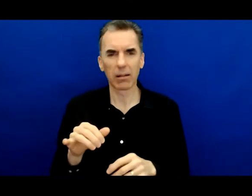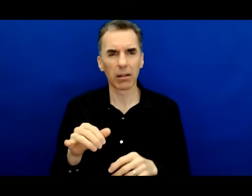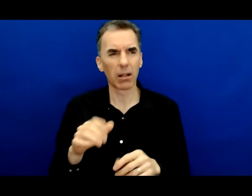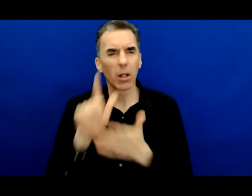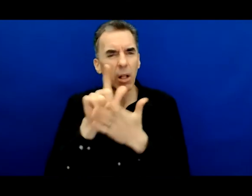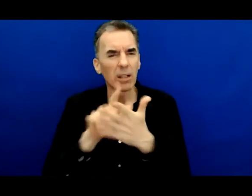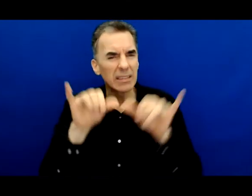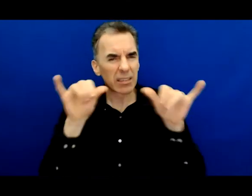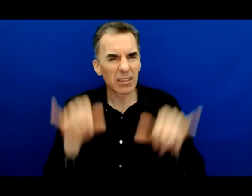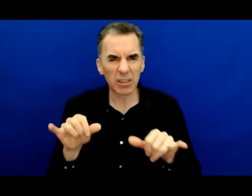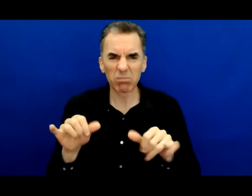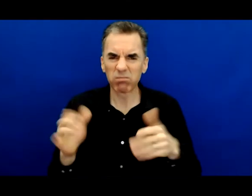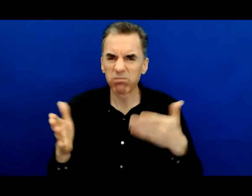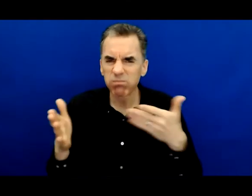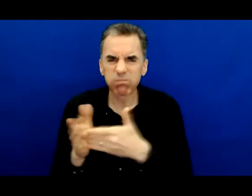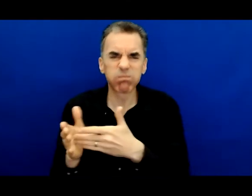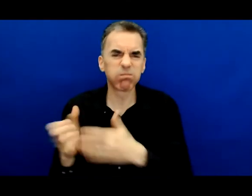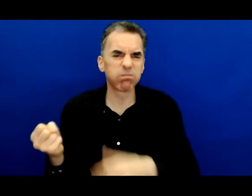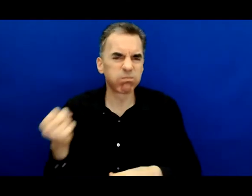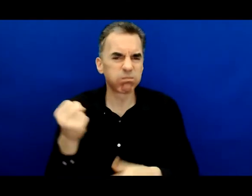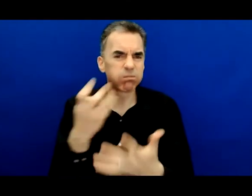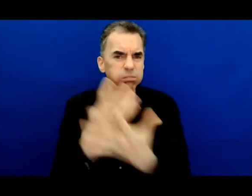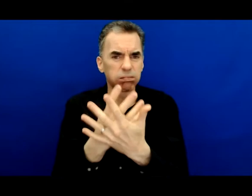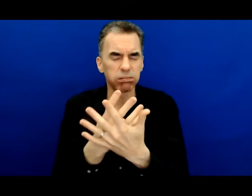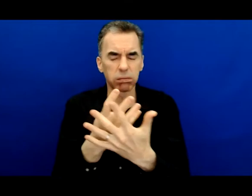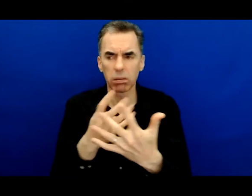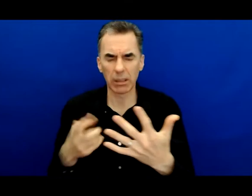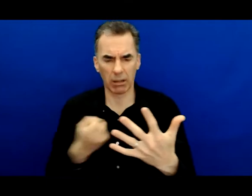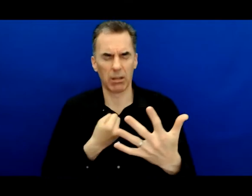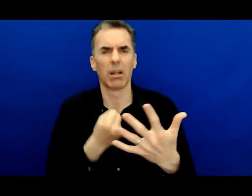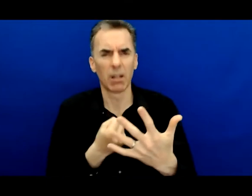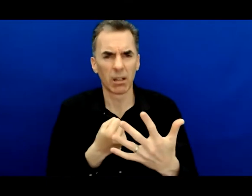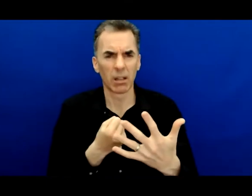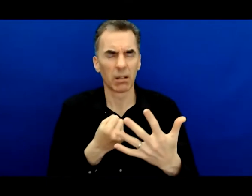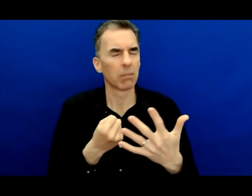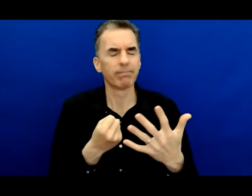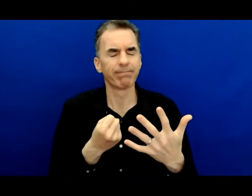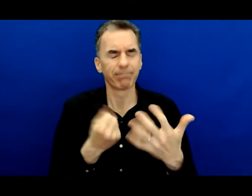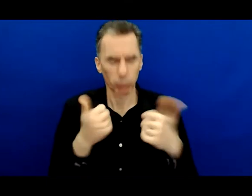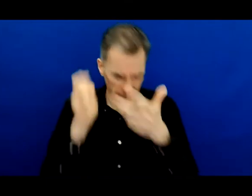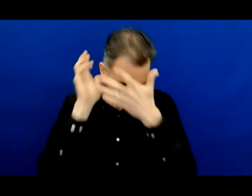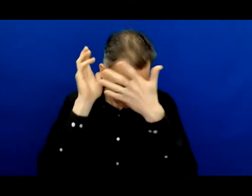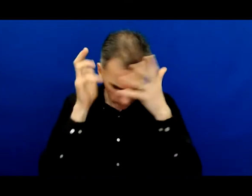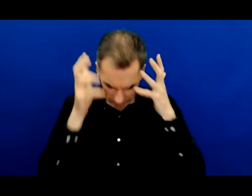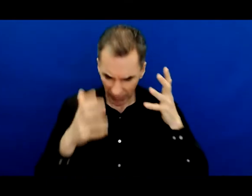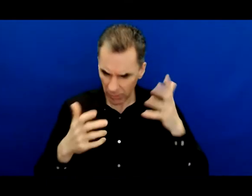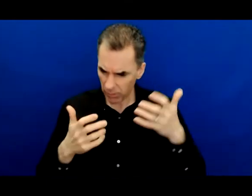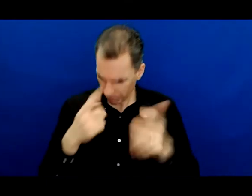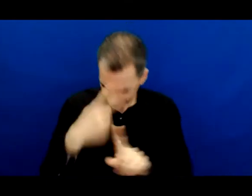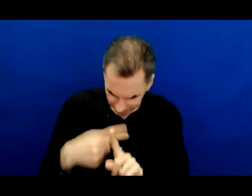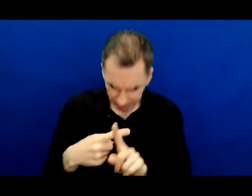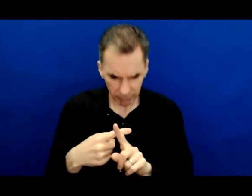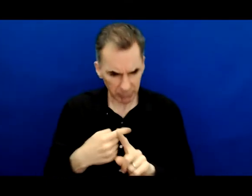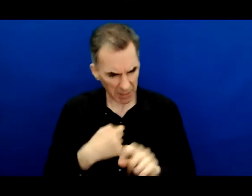a part of you can learn how to make hell feel like home. That in the darkest spaces, you can still create community.